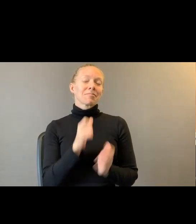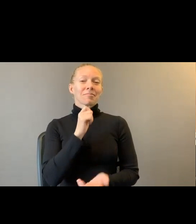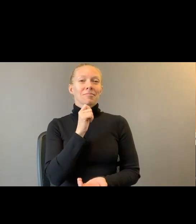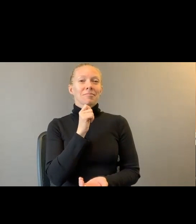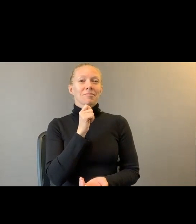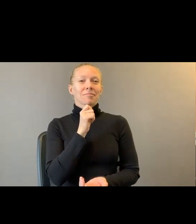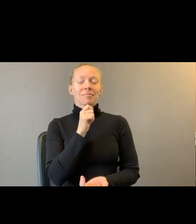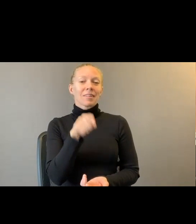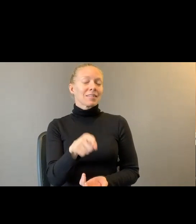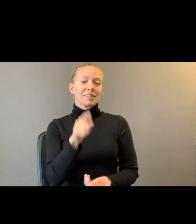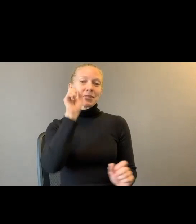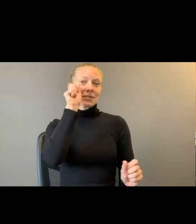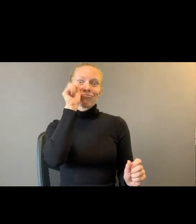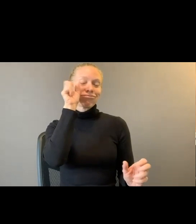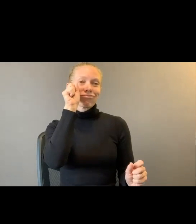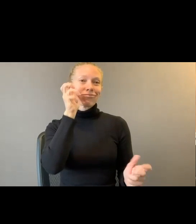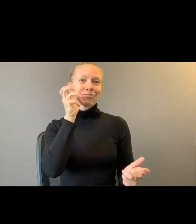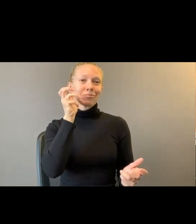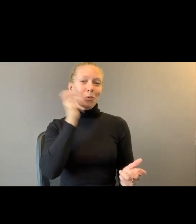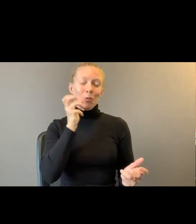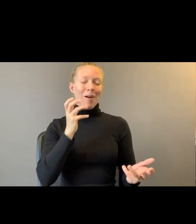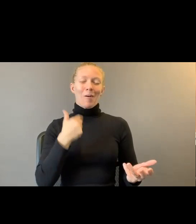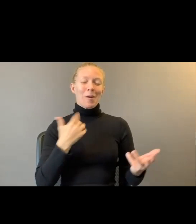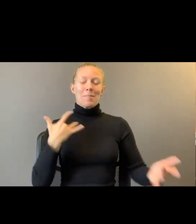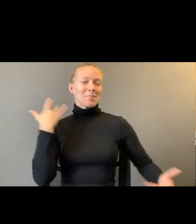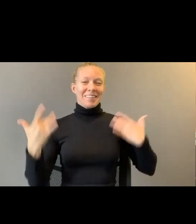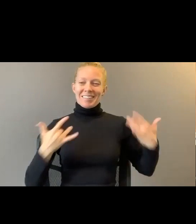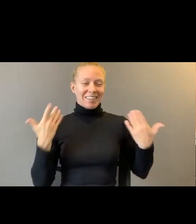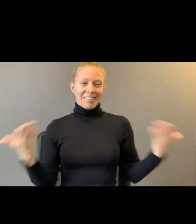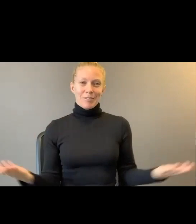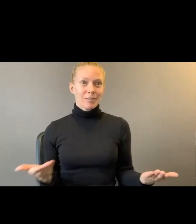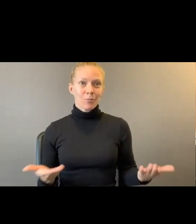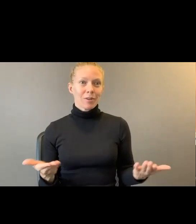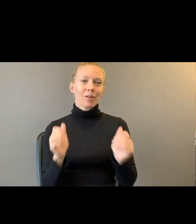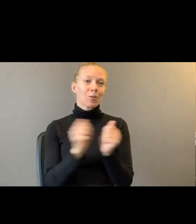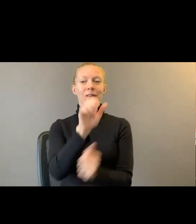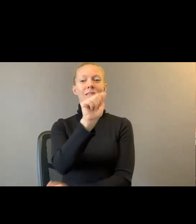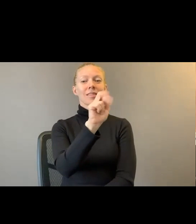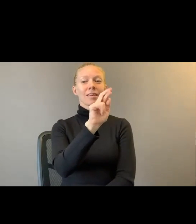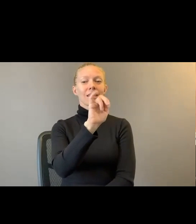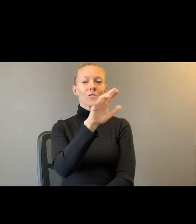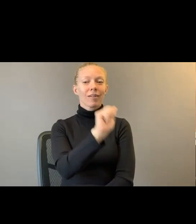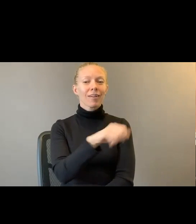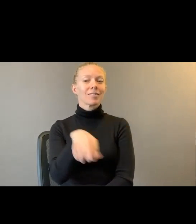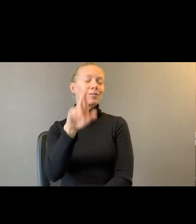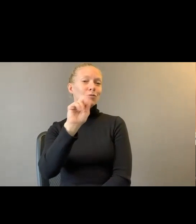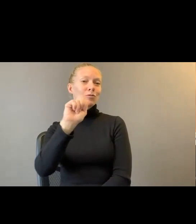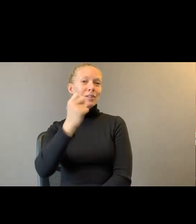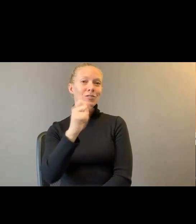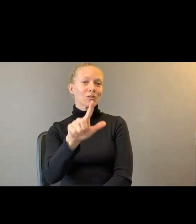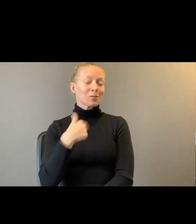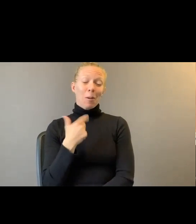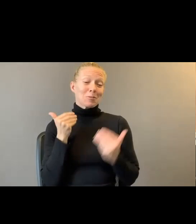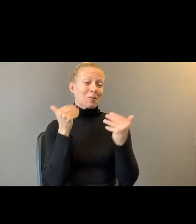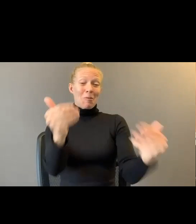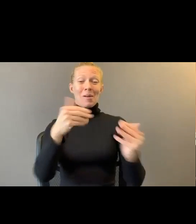outrageously, outrageously excited to be here with Erica and Rachel. And so I'm going to just read some poems because